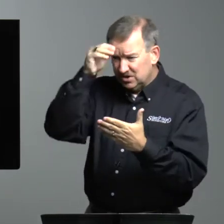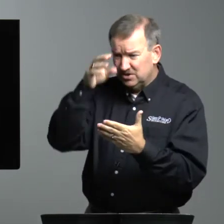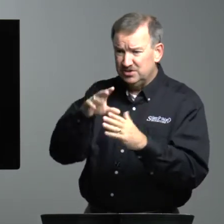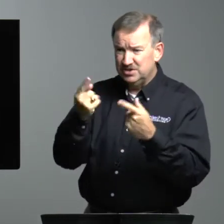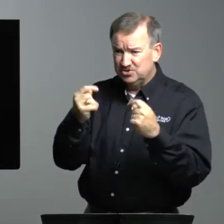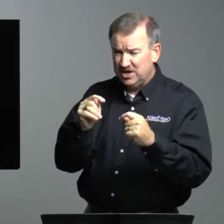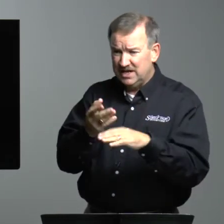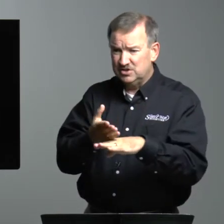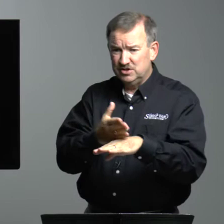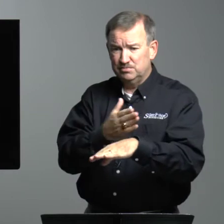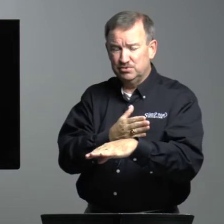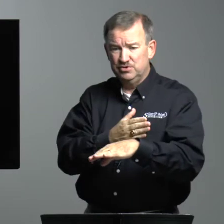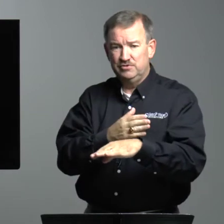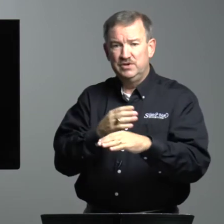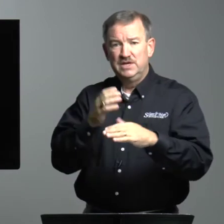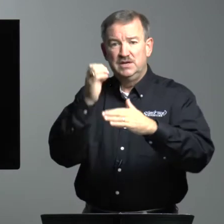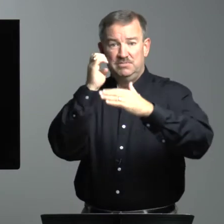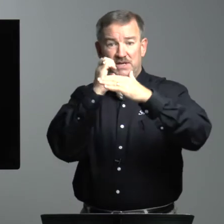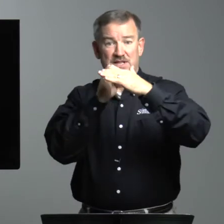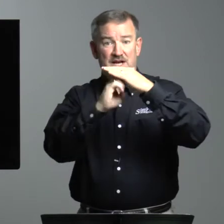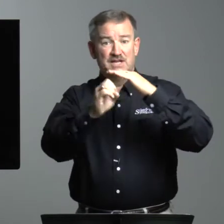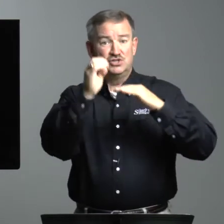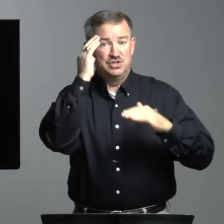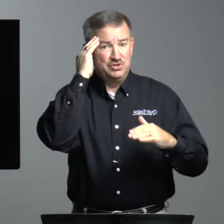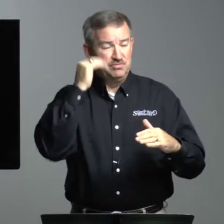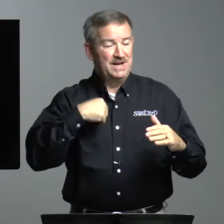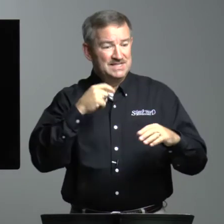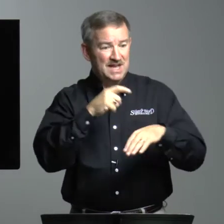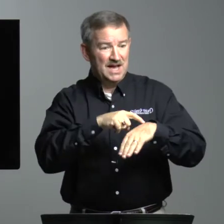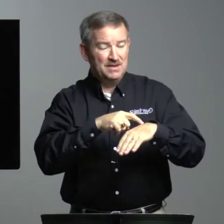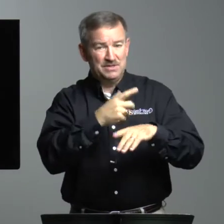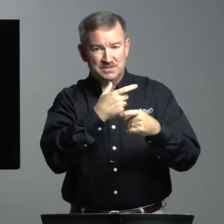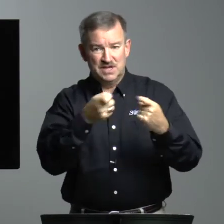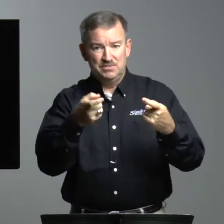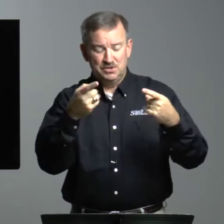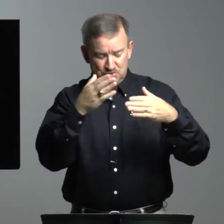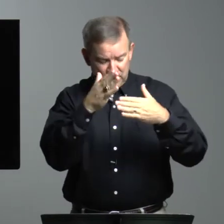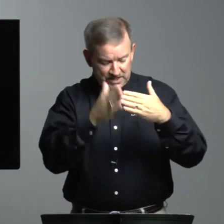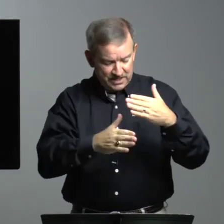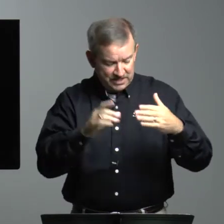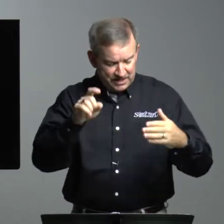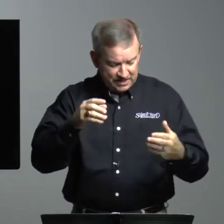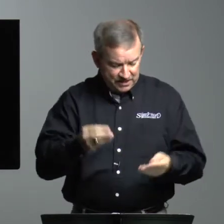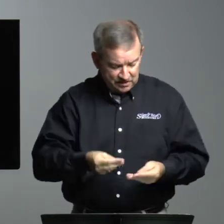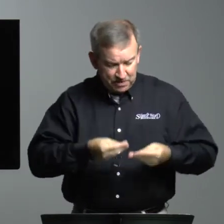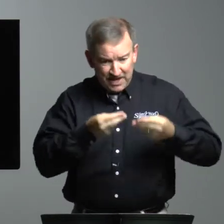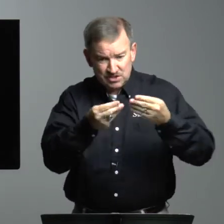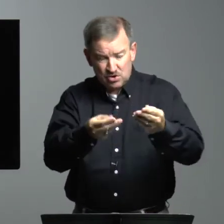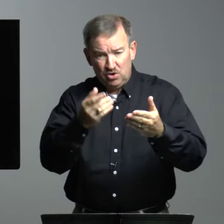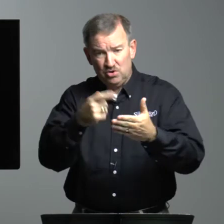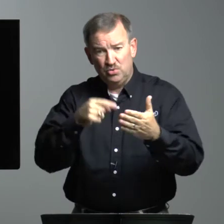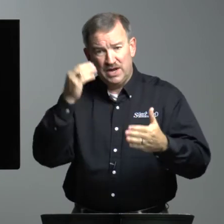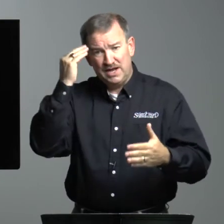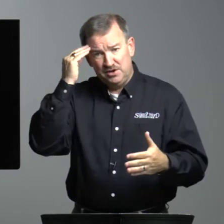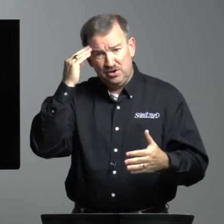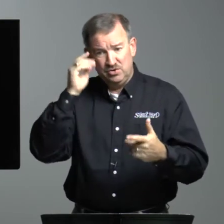learned and tried to improve. But Elijah knew my time is coming to an end and I need to pass on what I know